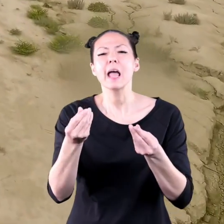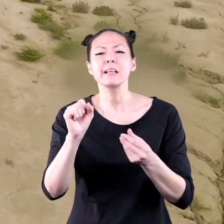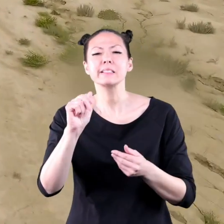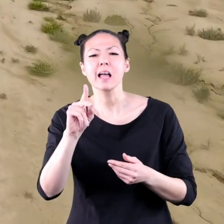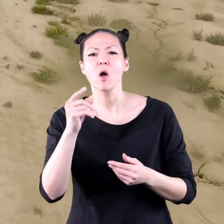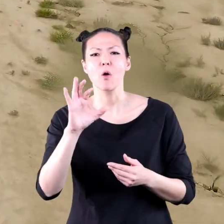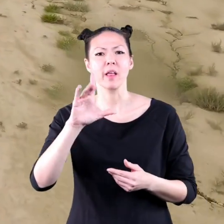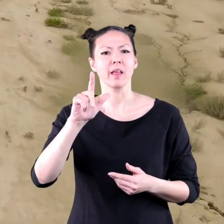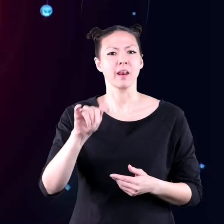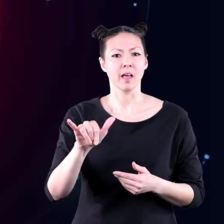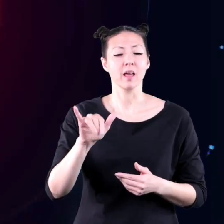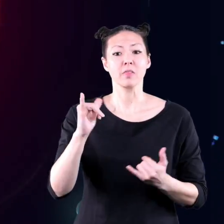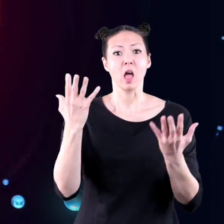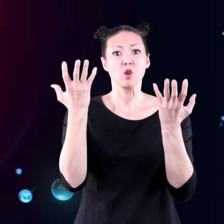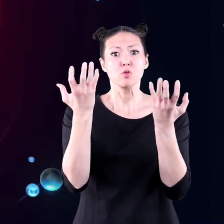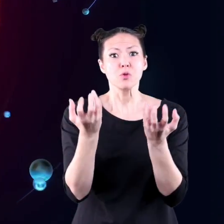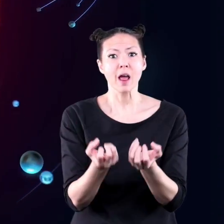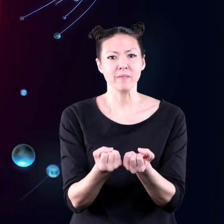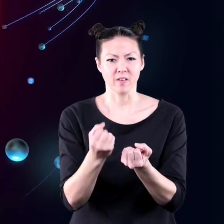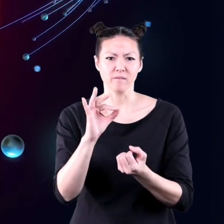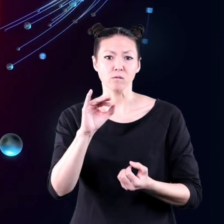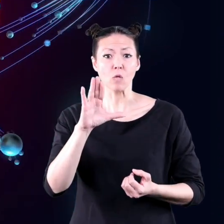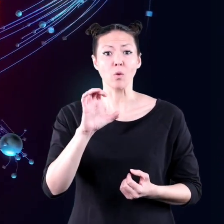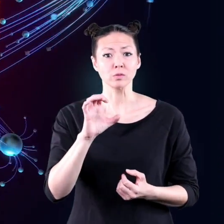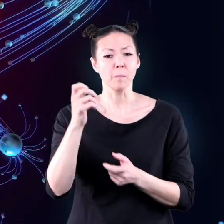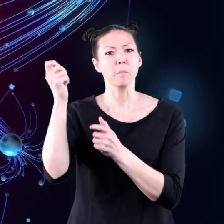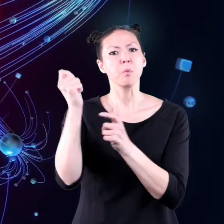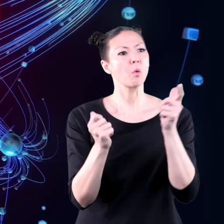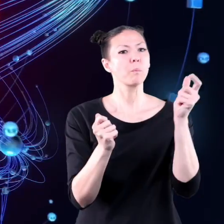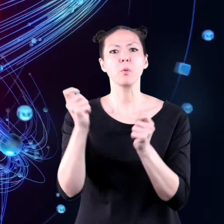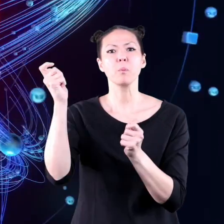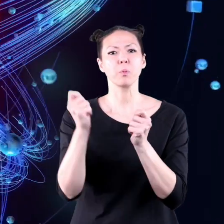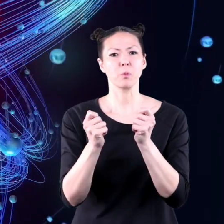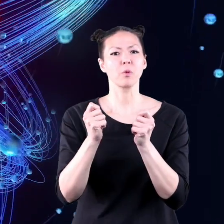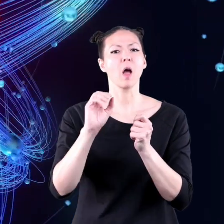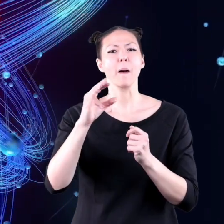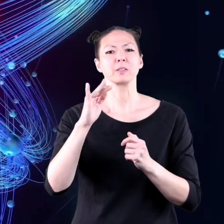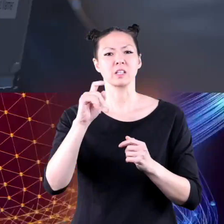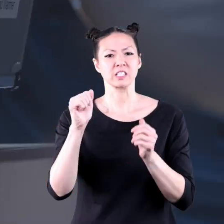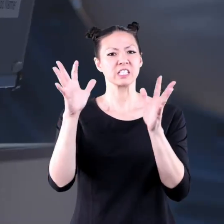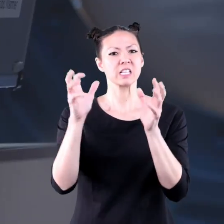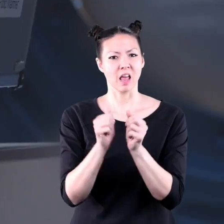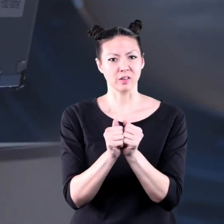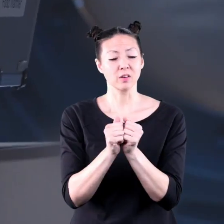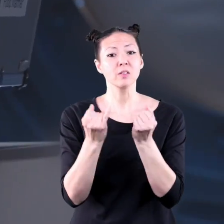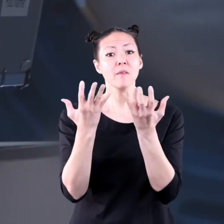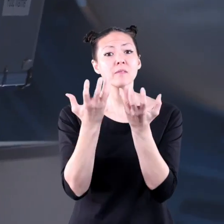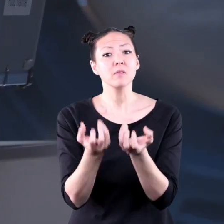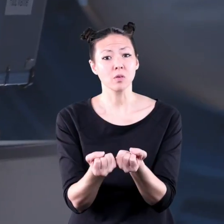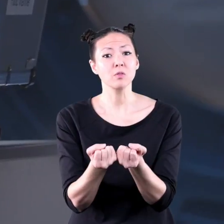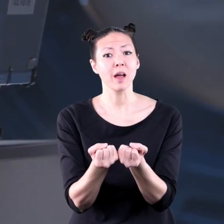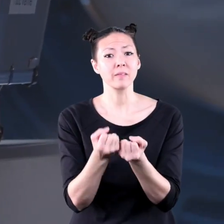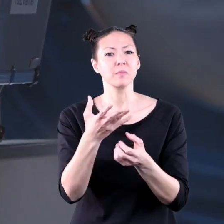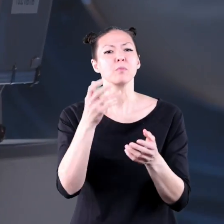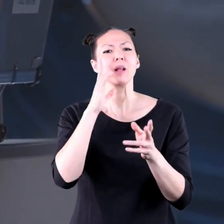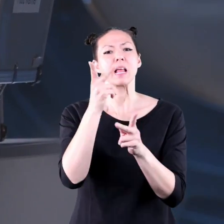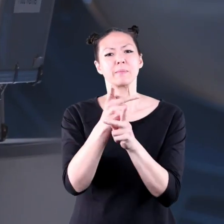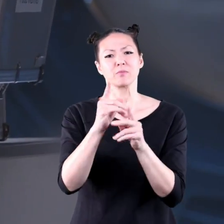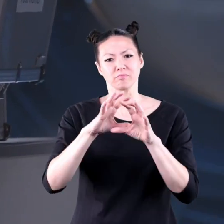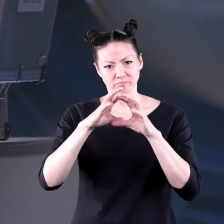gravity is the force that pulls objects together gravity is what keeps you and everything else on